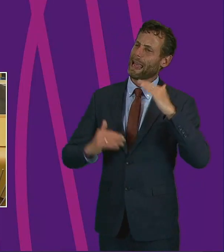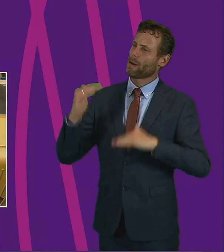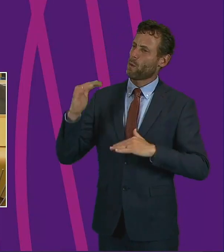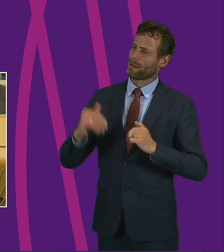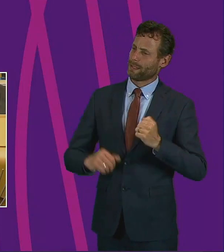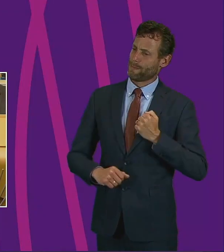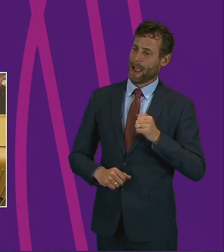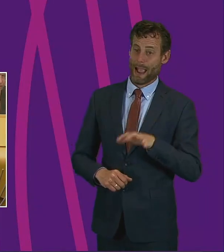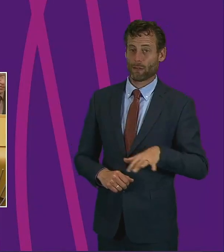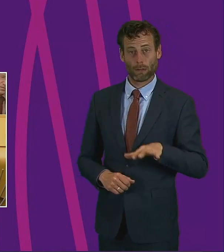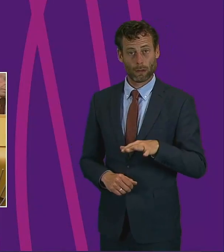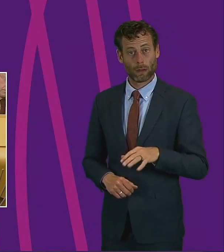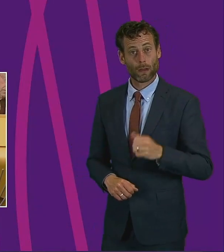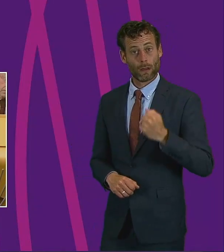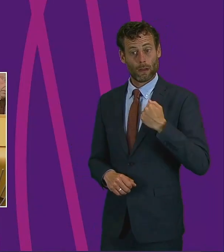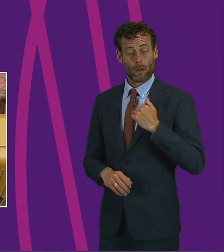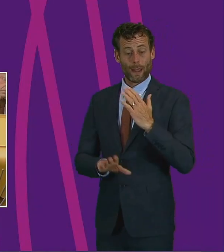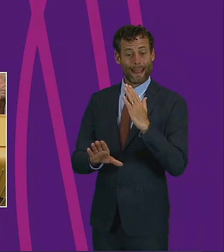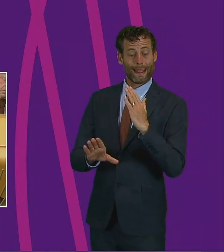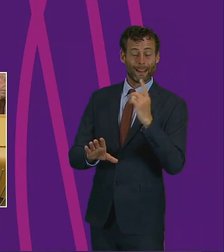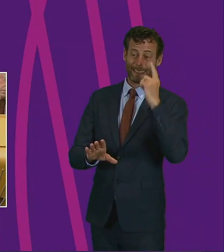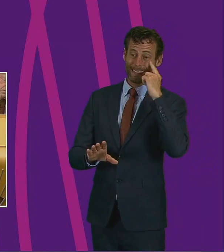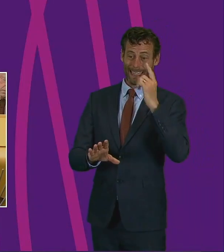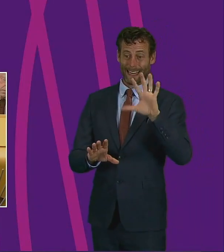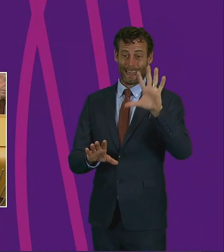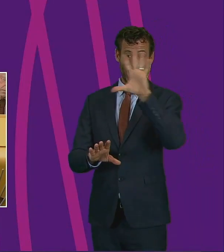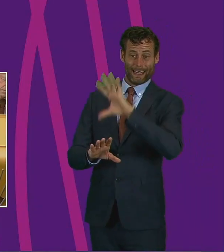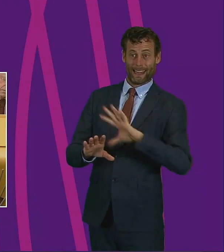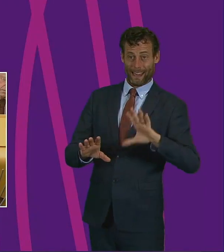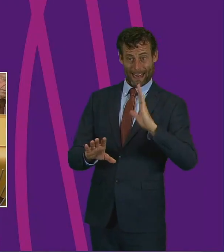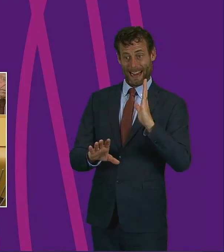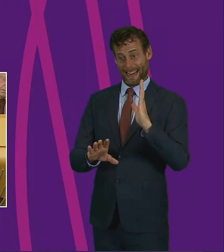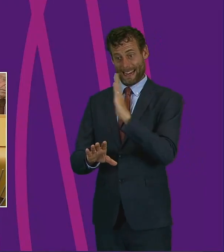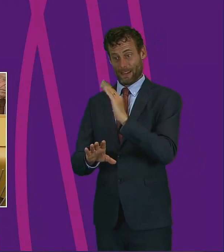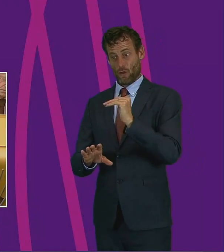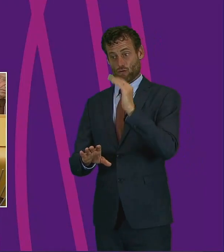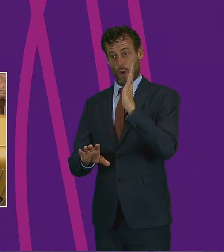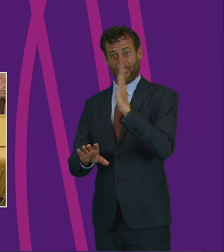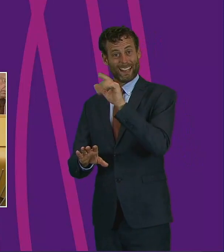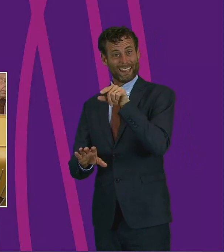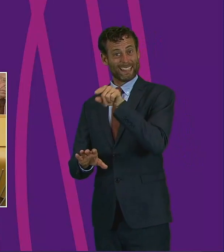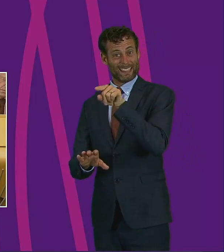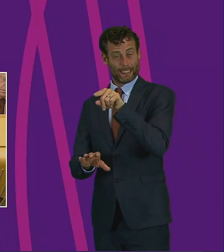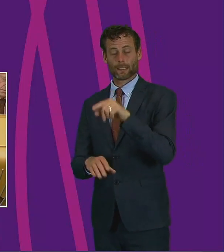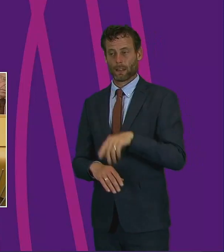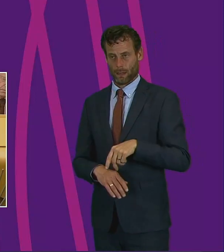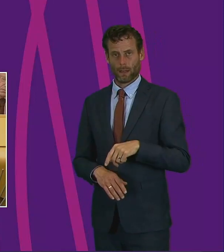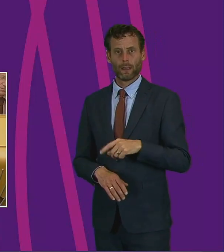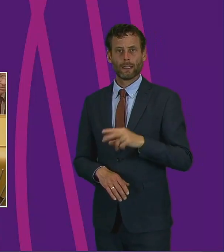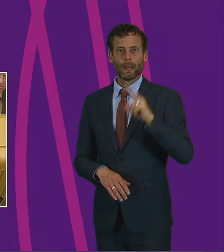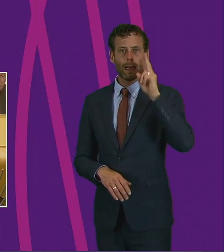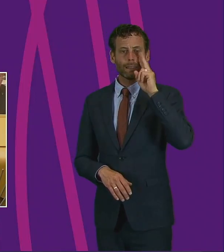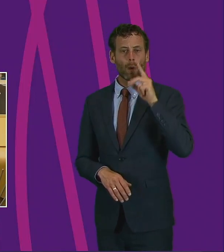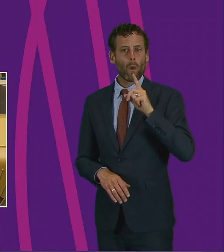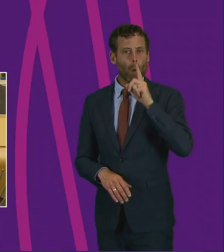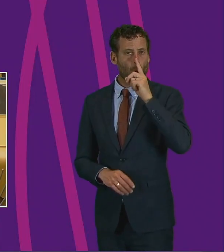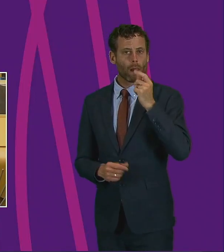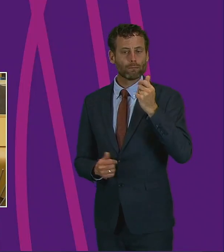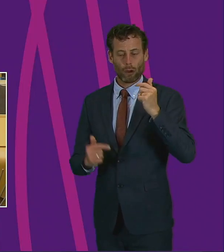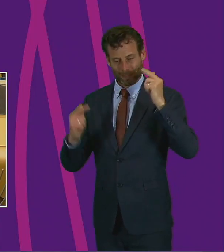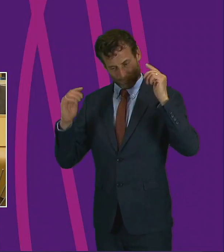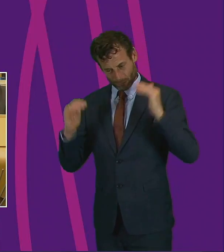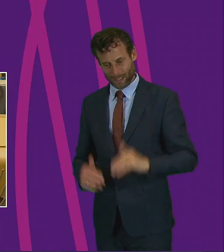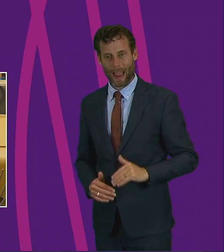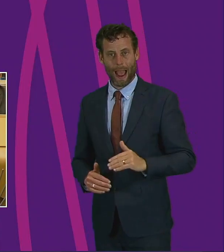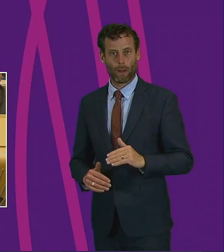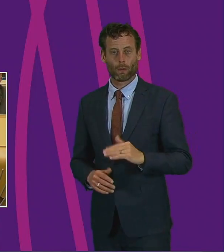my constituency in Aberdeenshire East and the wider region of the northeast, we also have felt the added weight of the drop in oil prices and the looming Brexit.